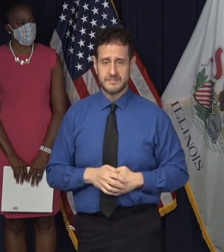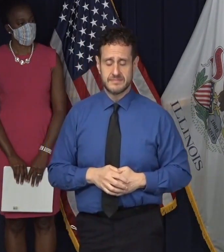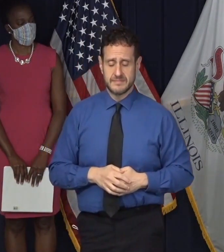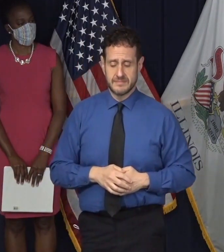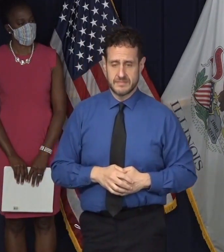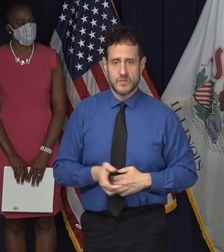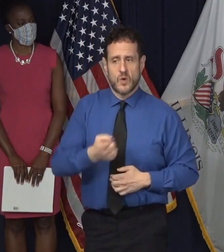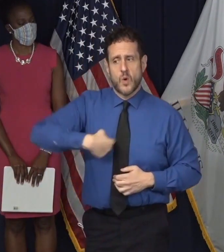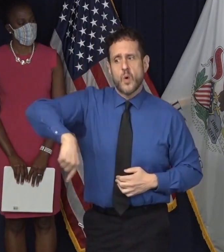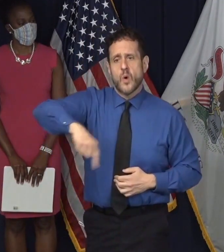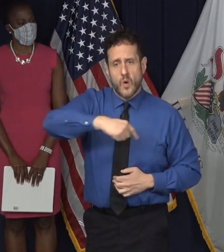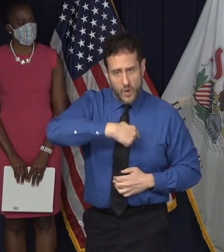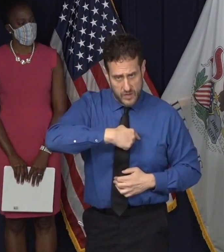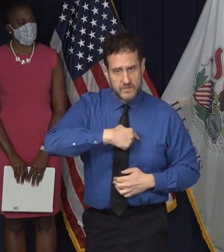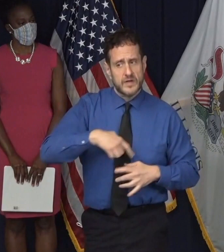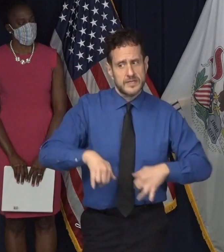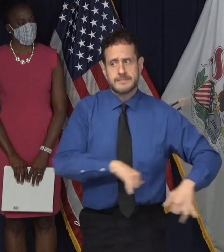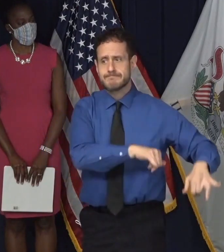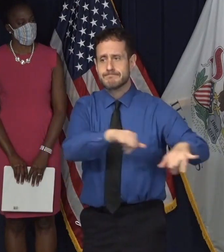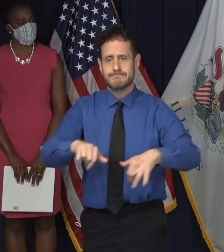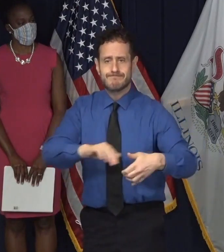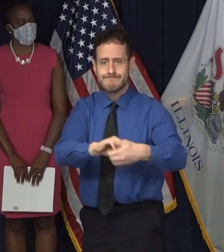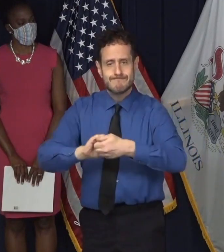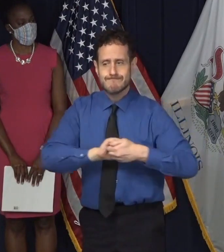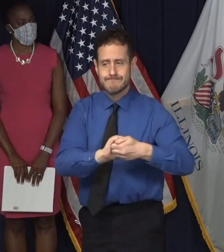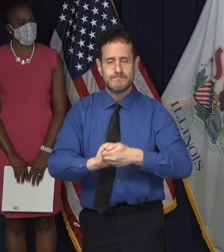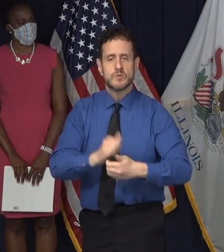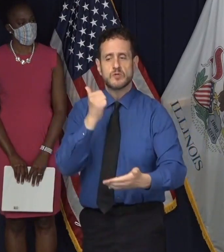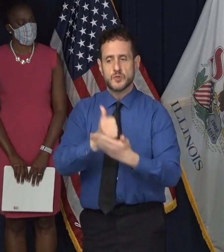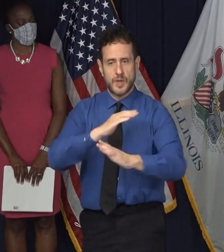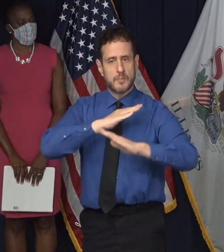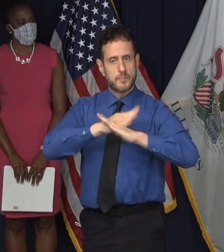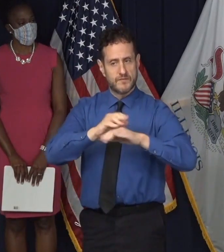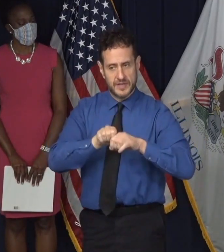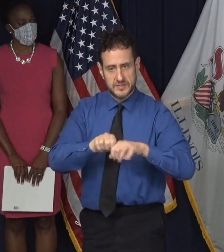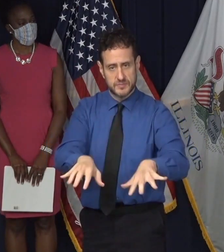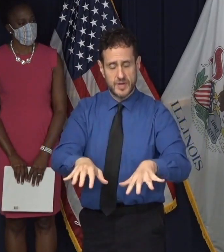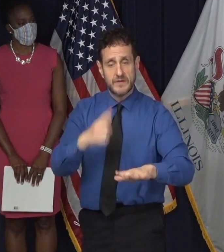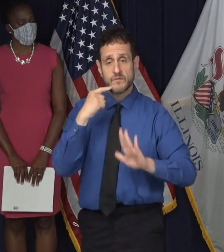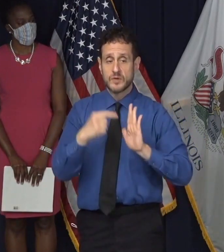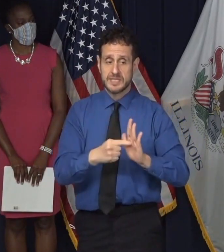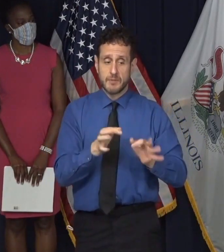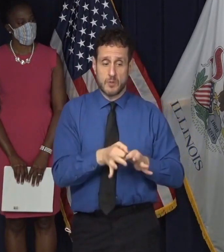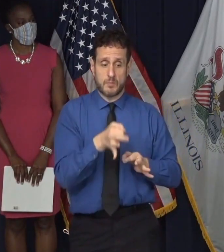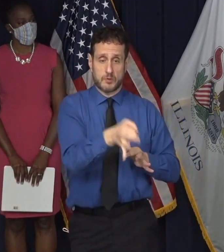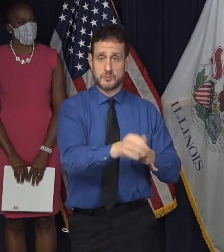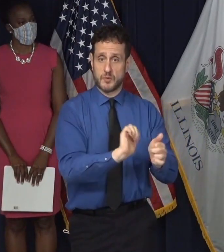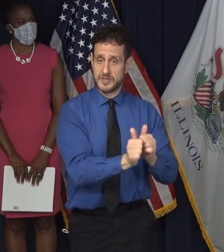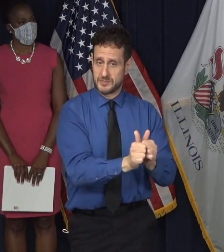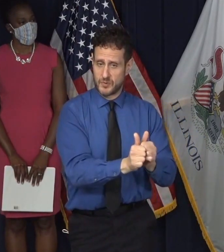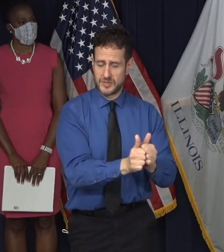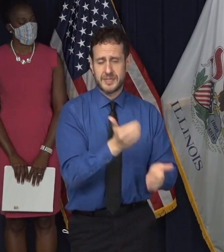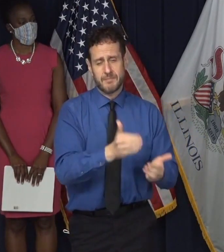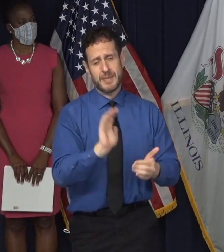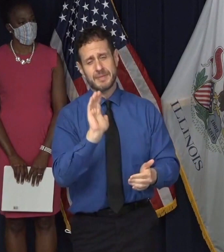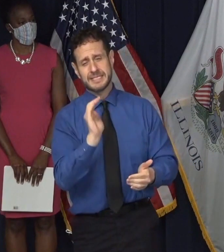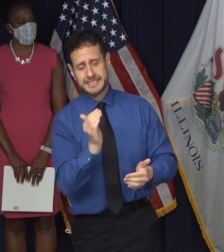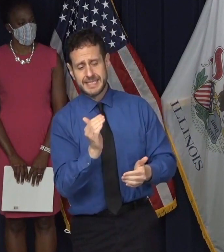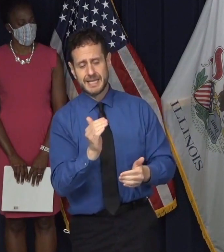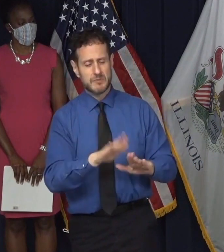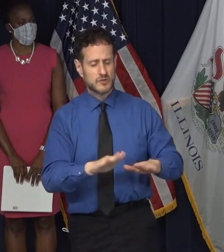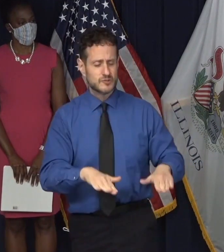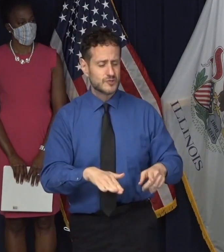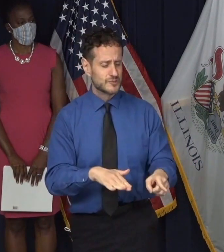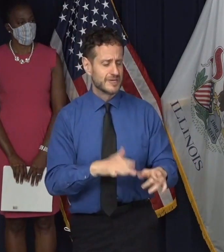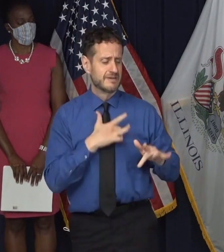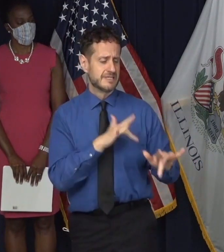all in this fight to halt the spread of the virus and prevention steps such as postponing contact sports as hard as it may be seeming on our children